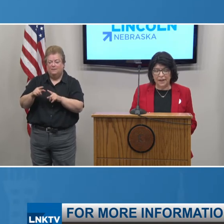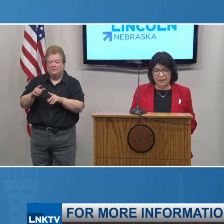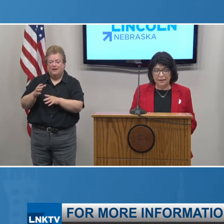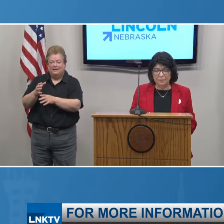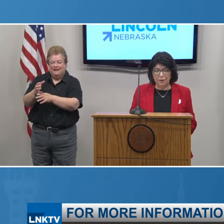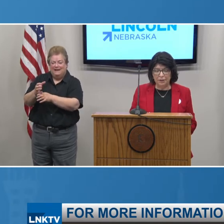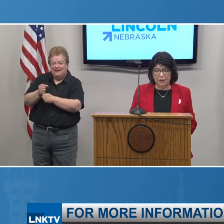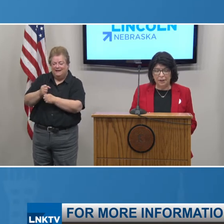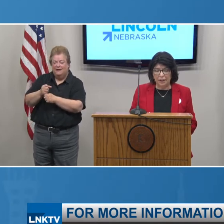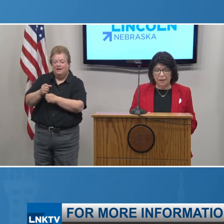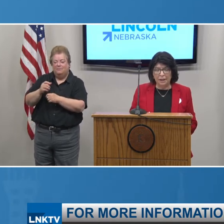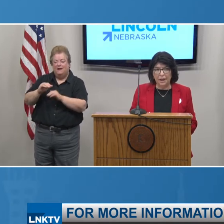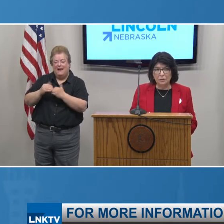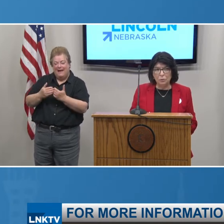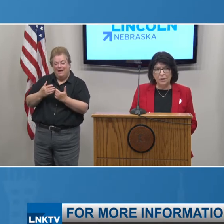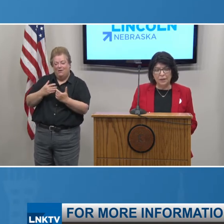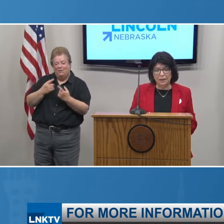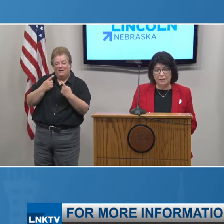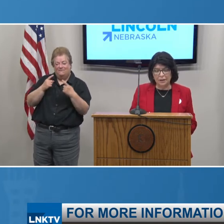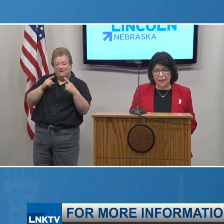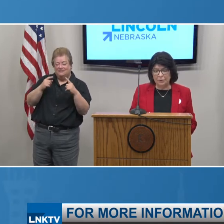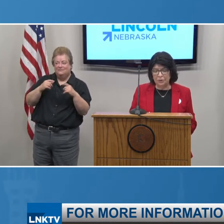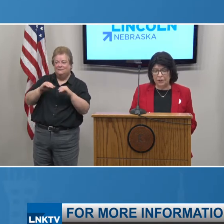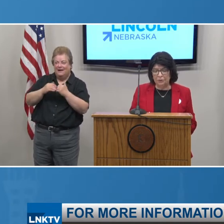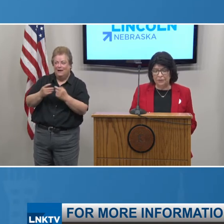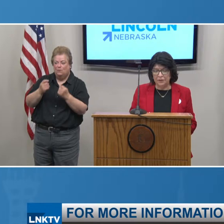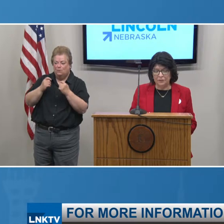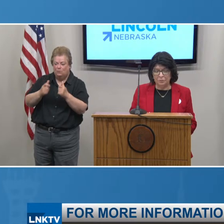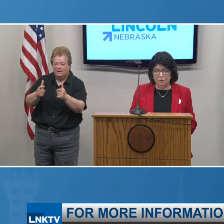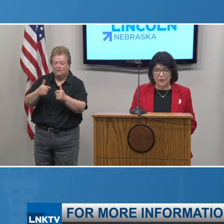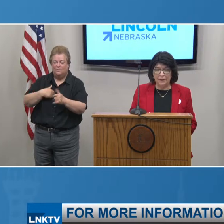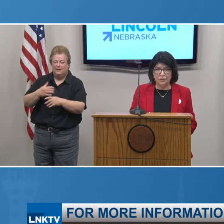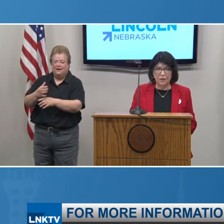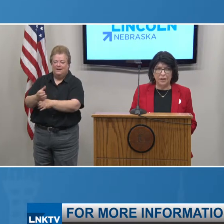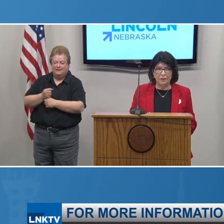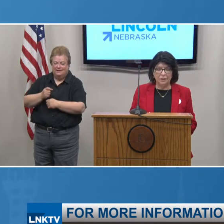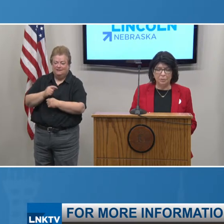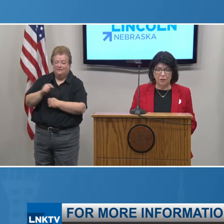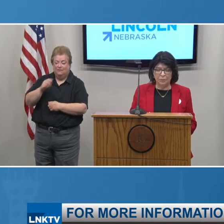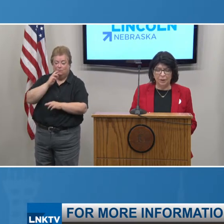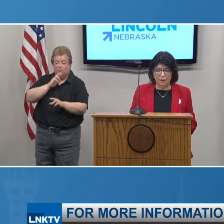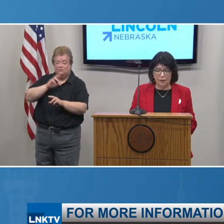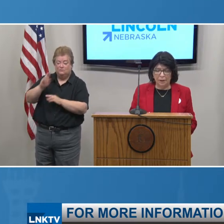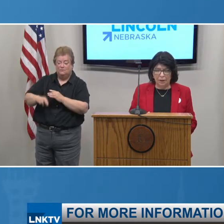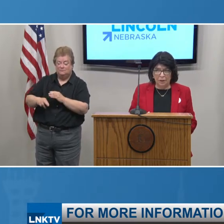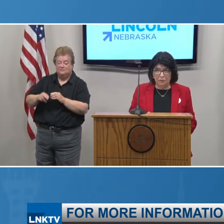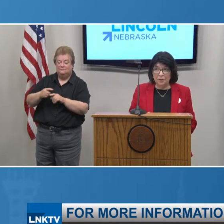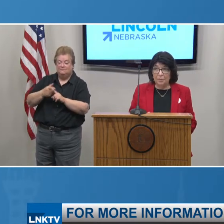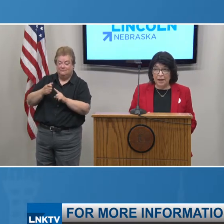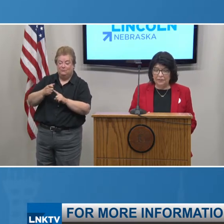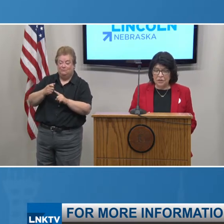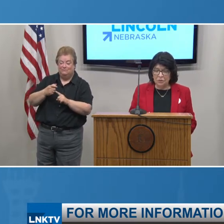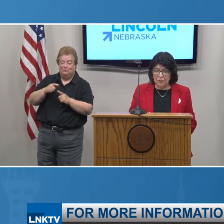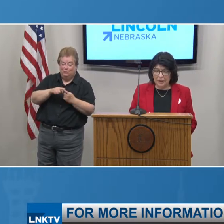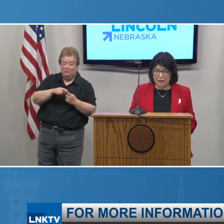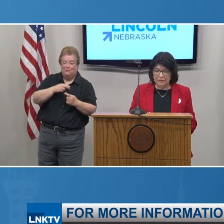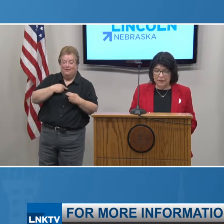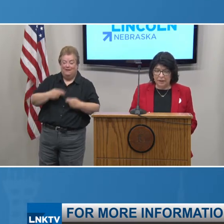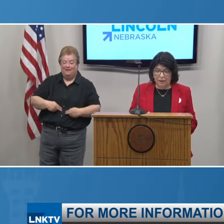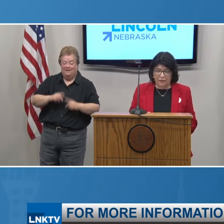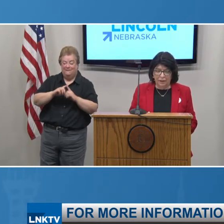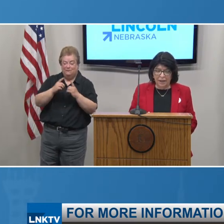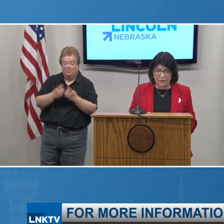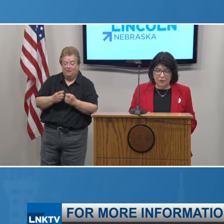testing is highly dependent on how quickly the laboratory results are provided to our health department. Over the past two